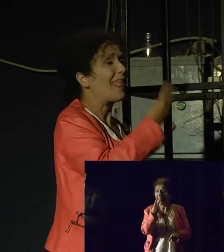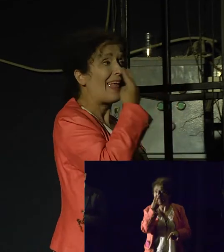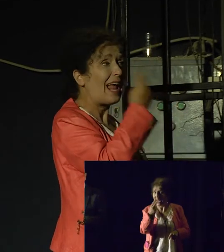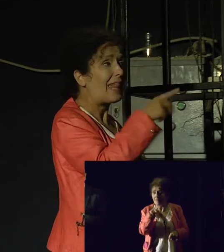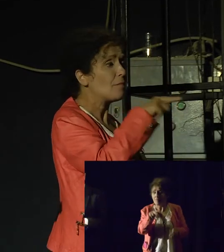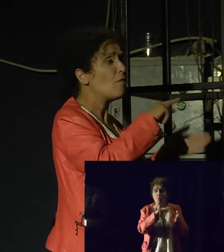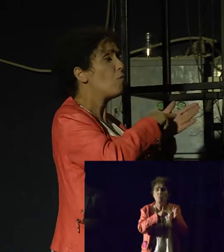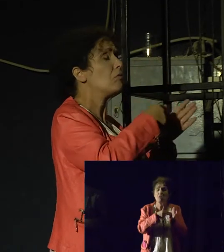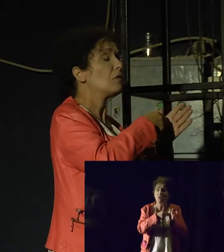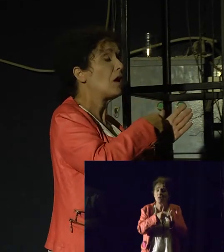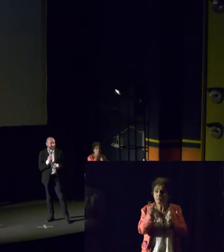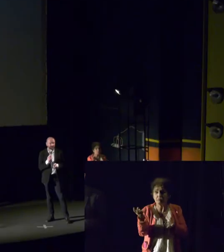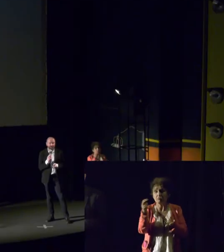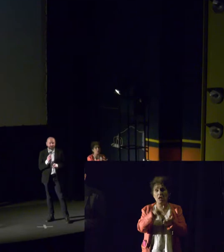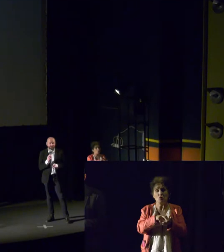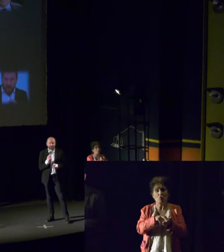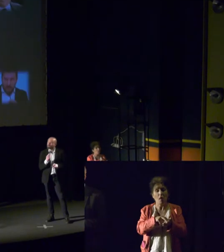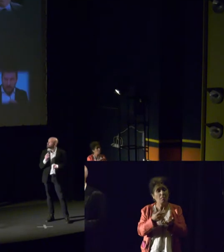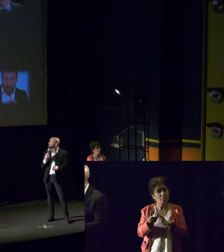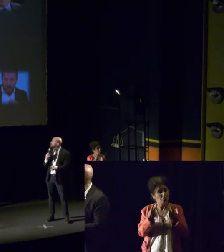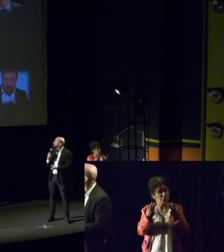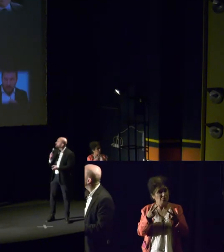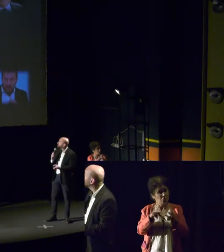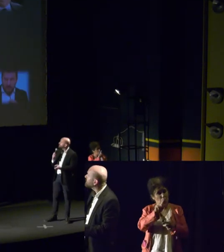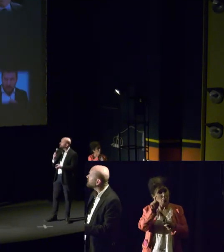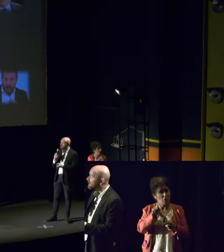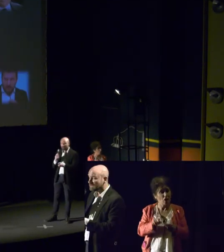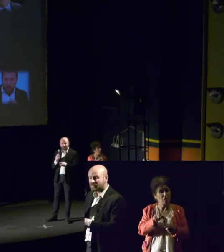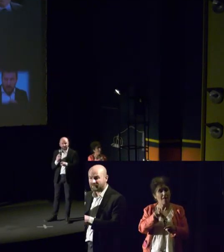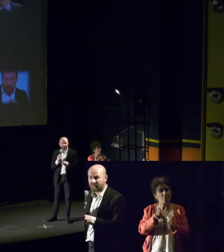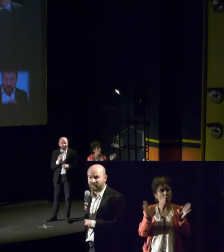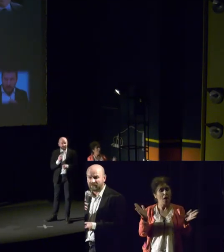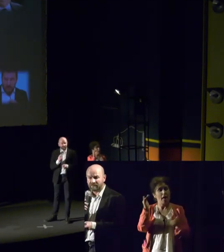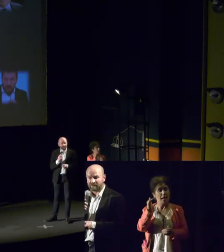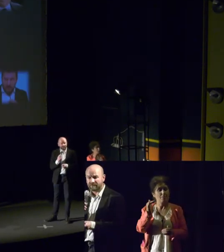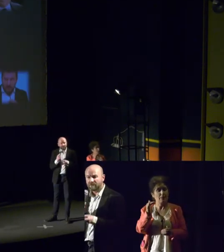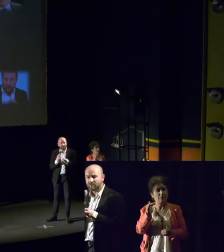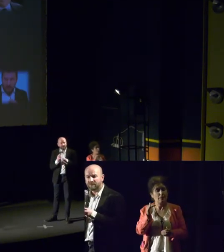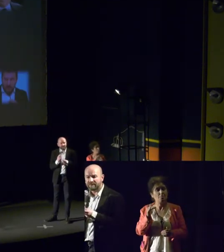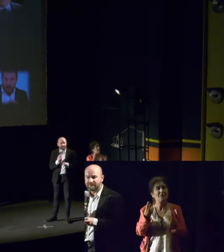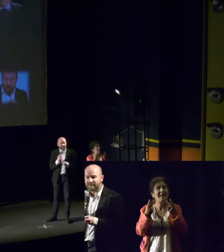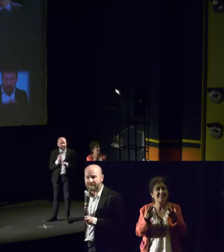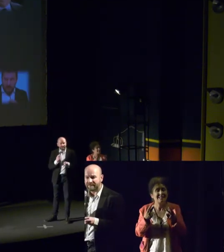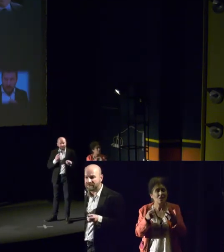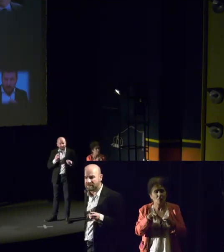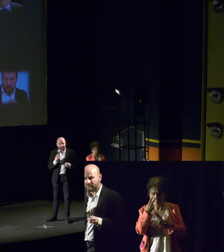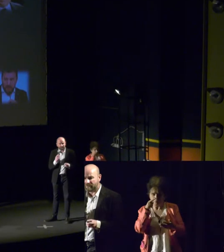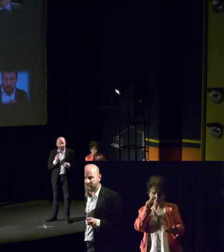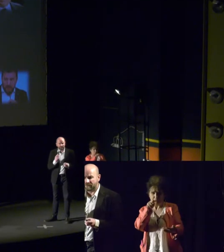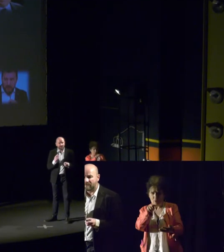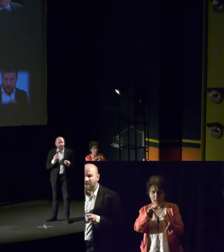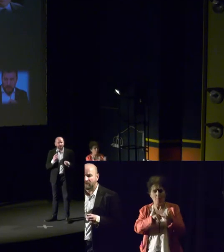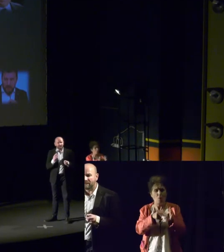issue within the politics of the continent. So here in terms of politics, what we see is a